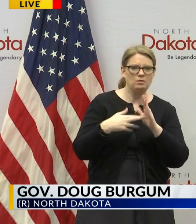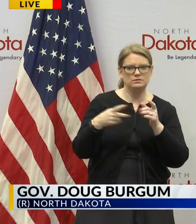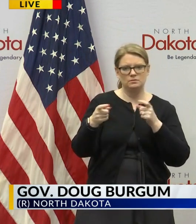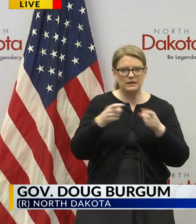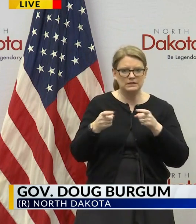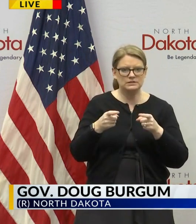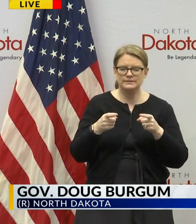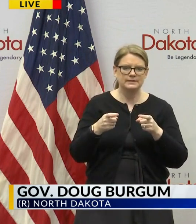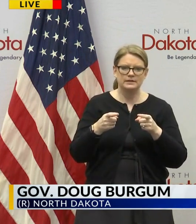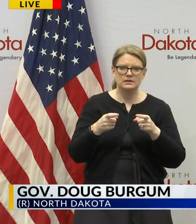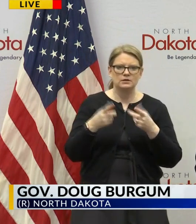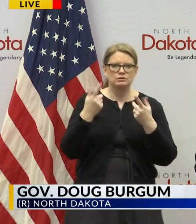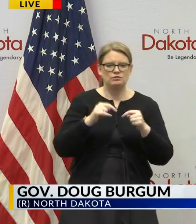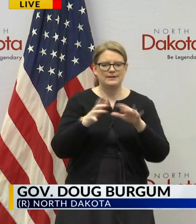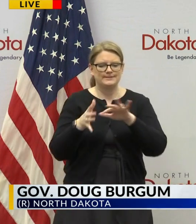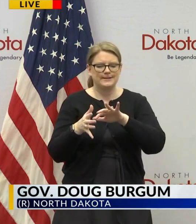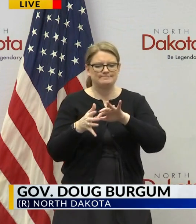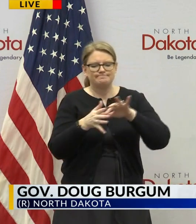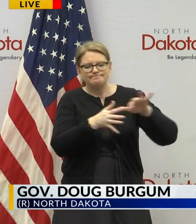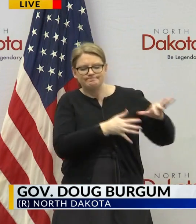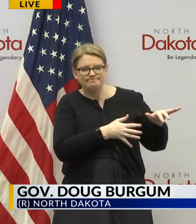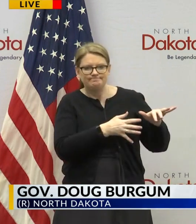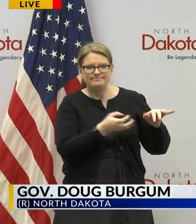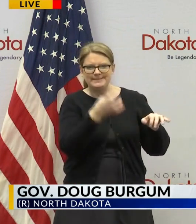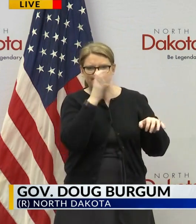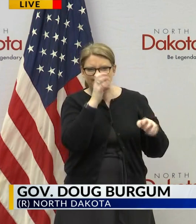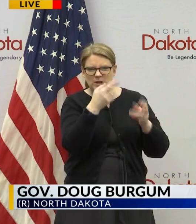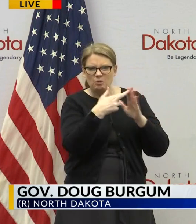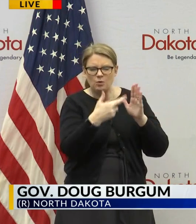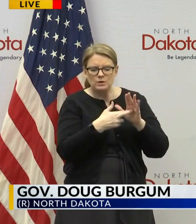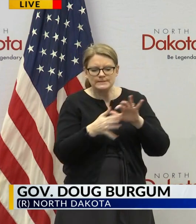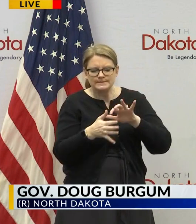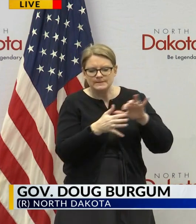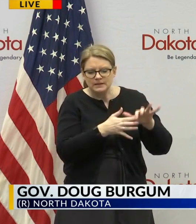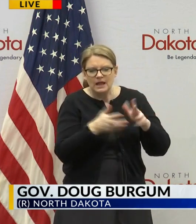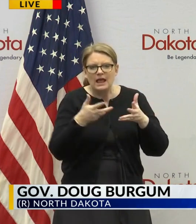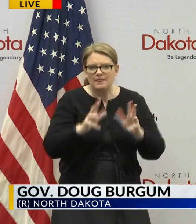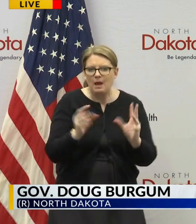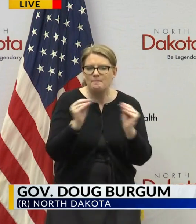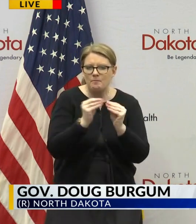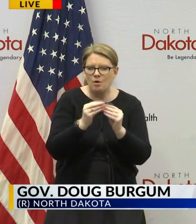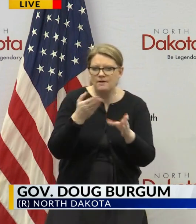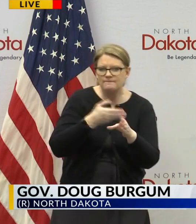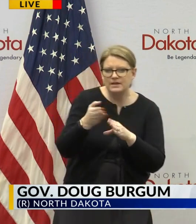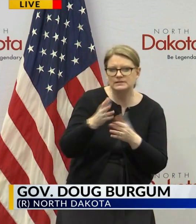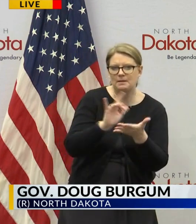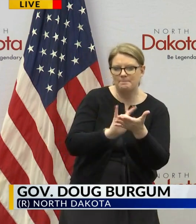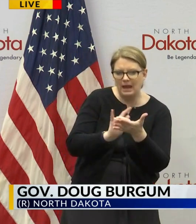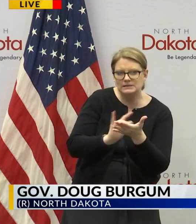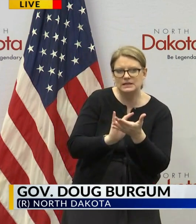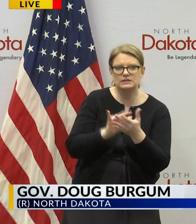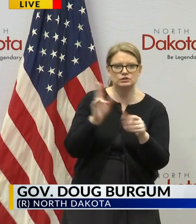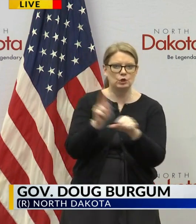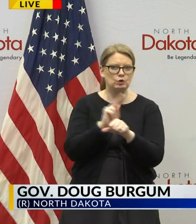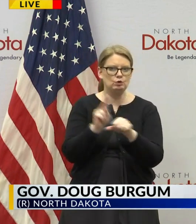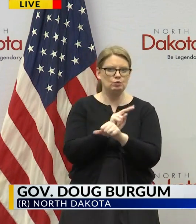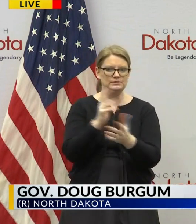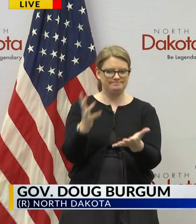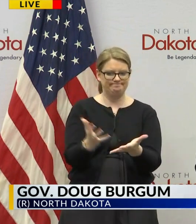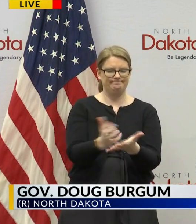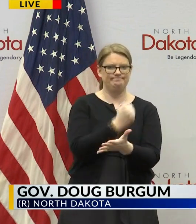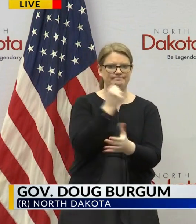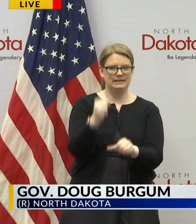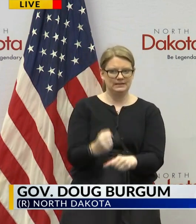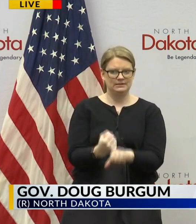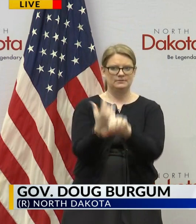doing is cutting through lots of red tape to allow more fields of medicine to be able to practice through telehealth and I want to give